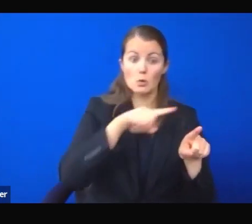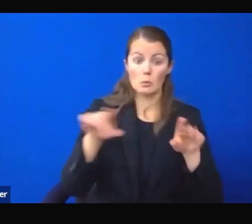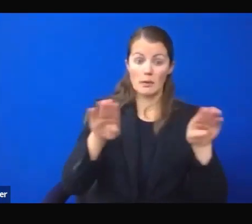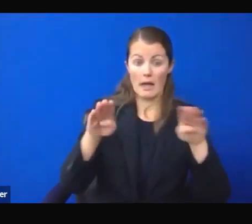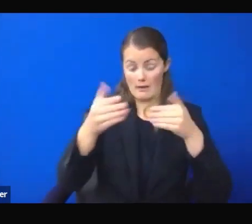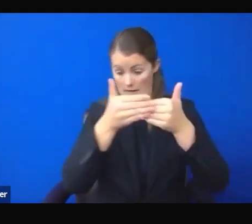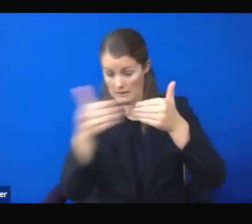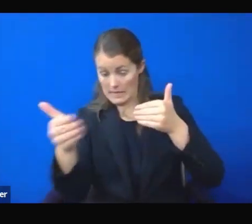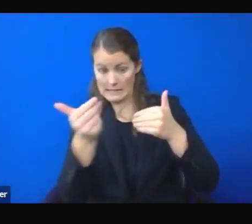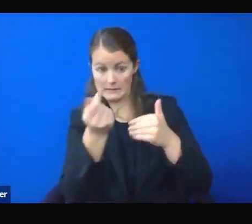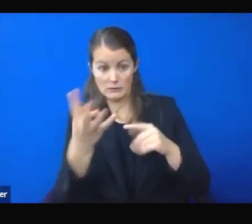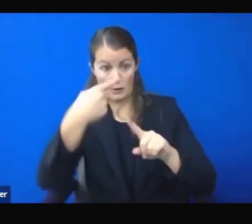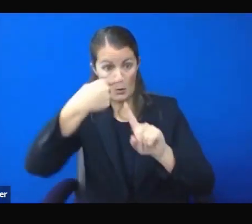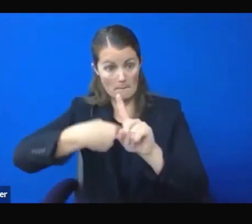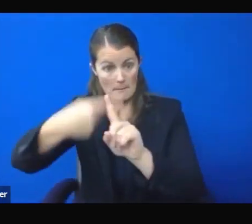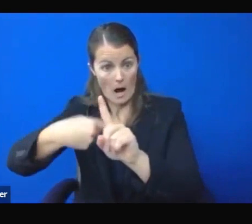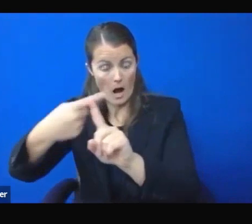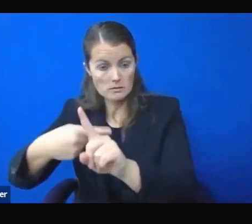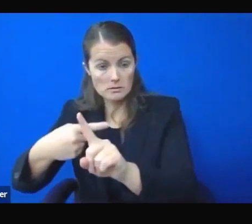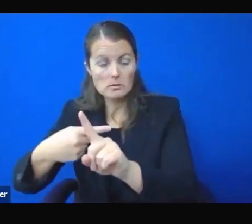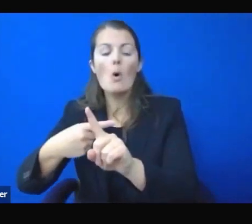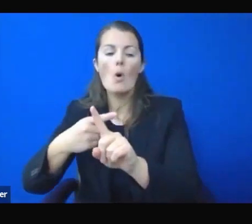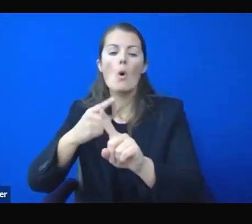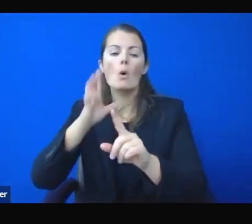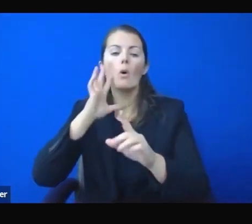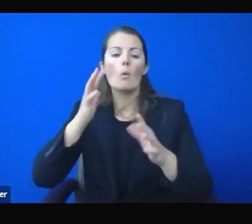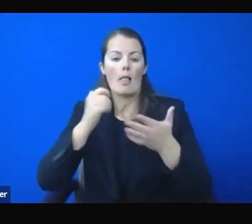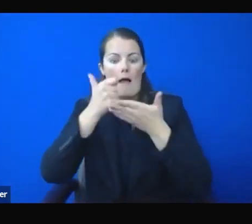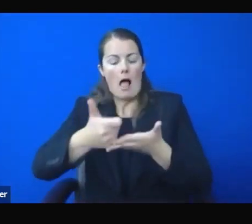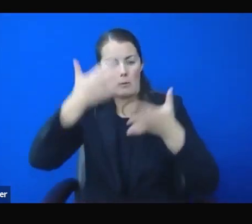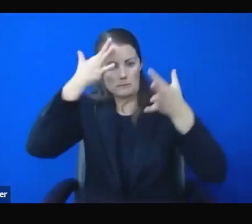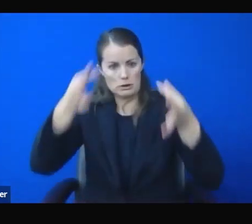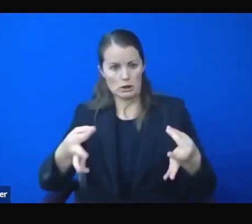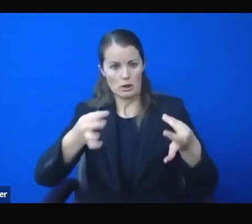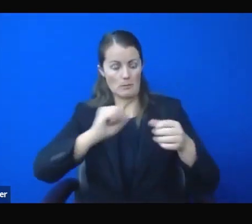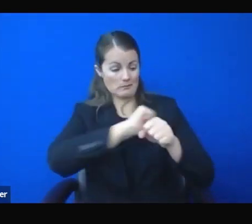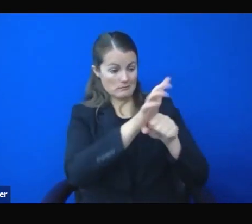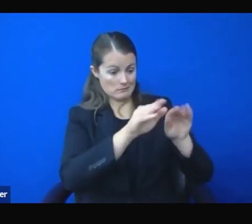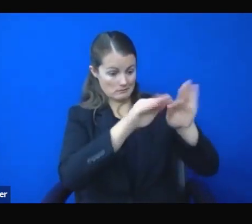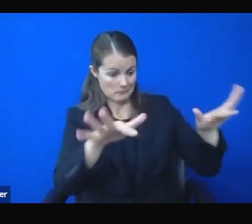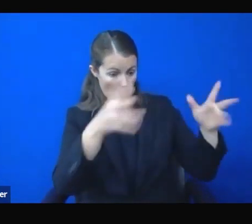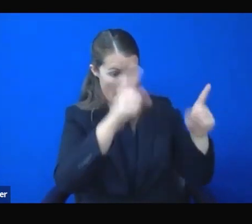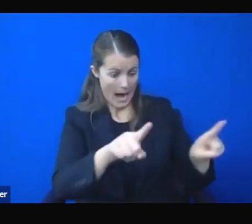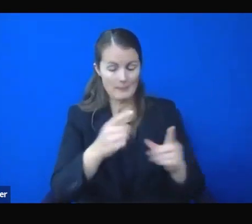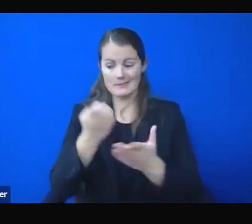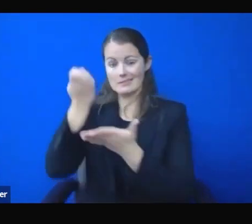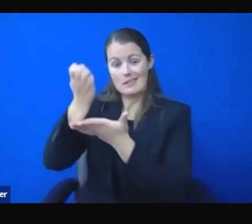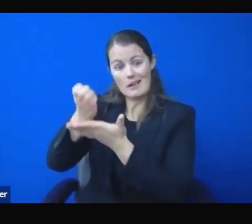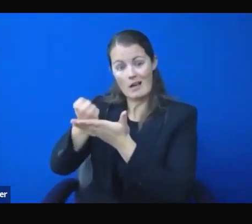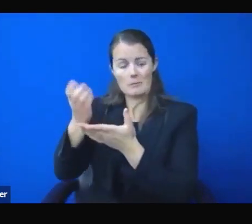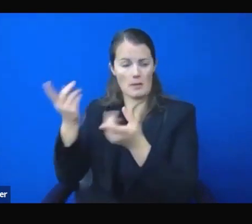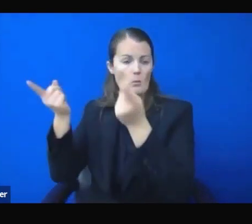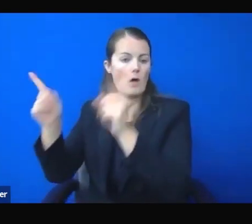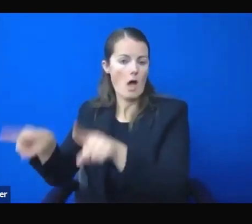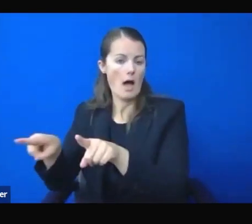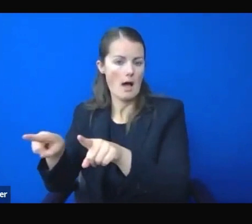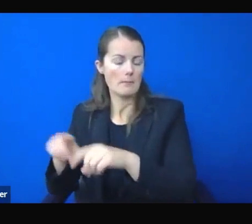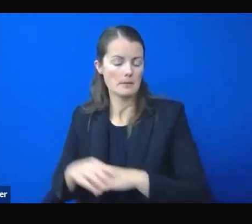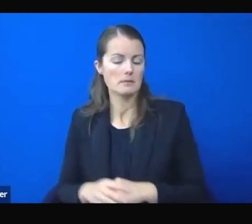And this balancing act includes factors that too often get lost in the larger debate, but are just as important to consider.